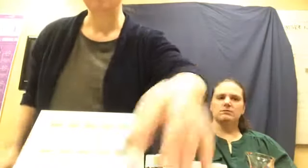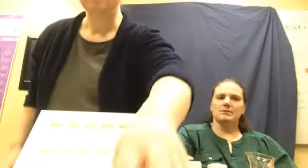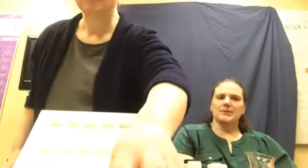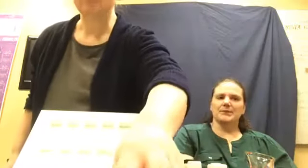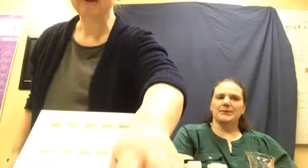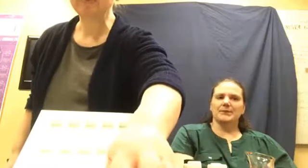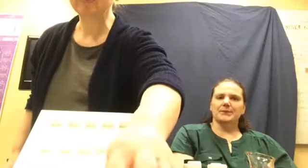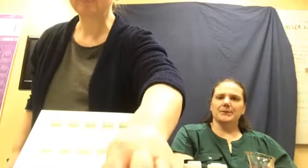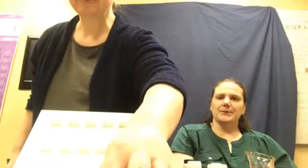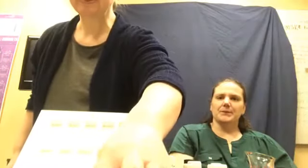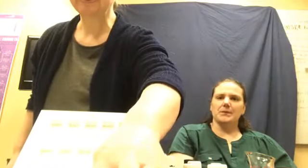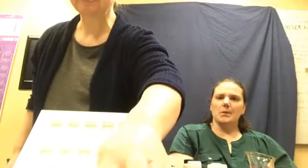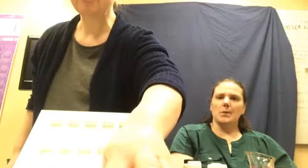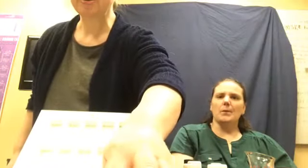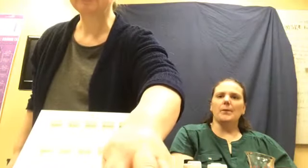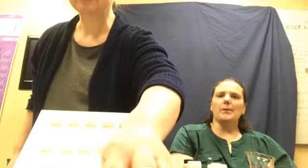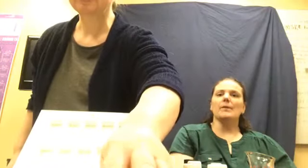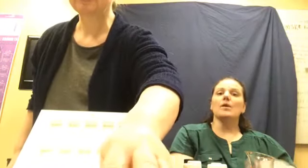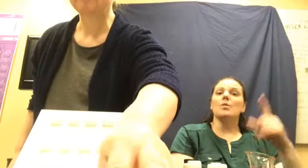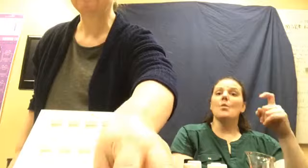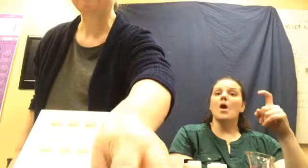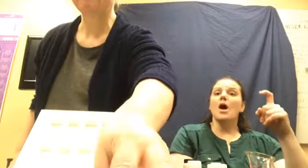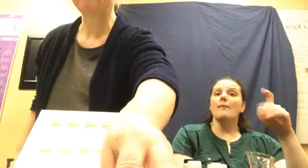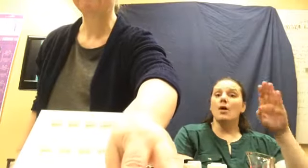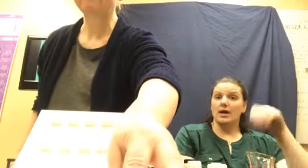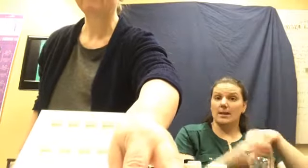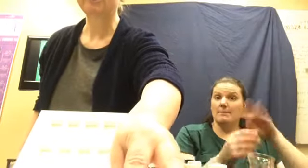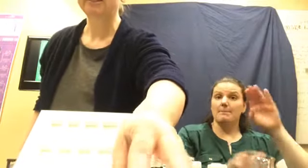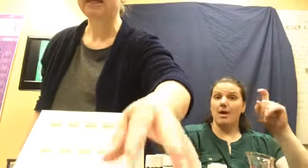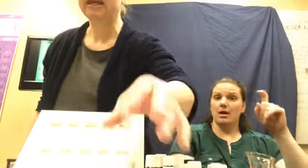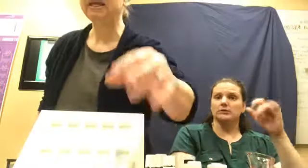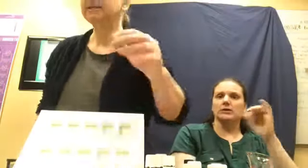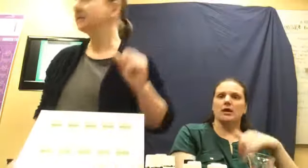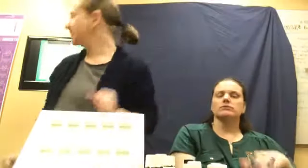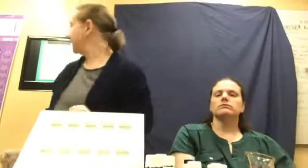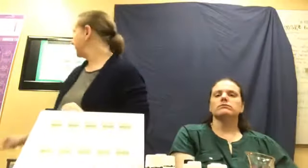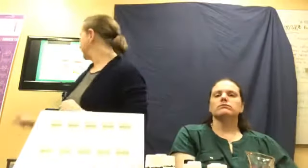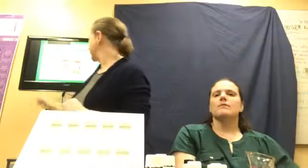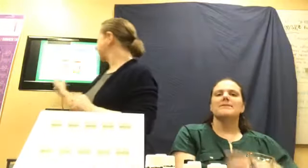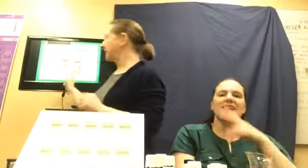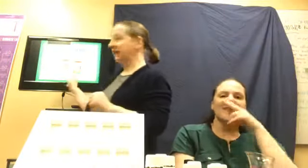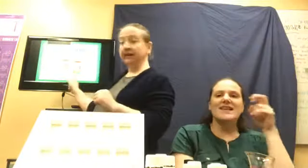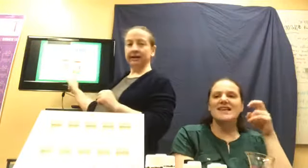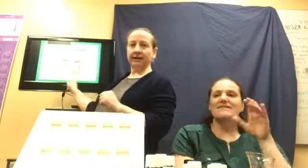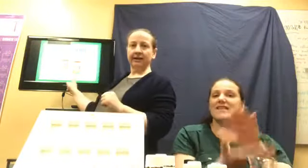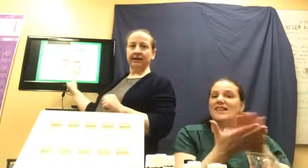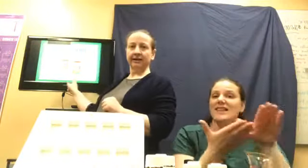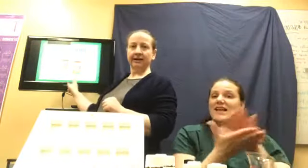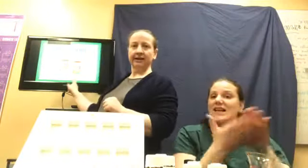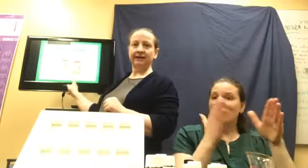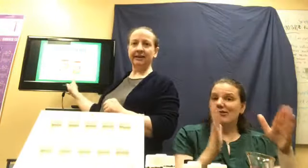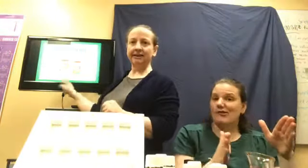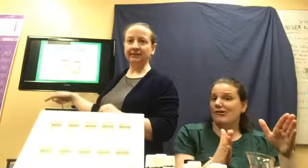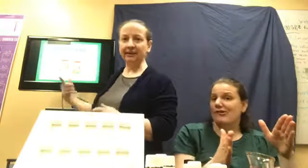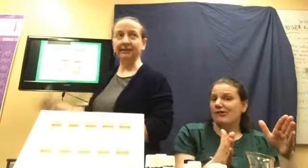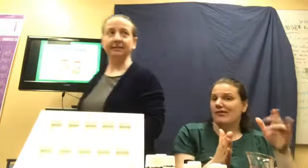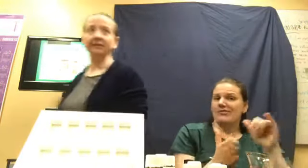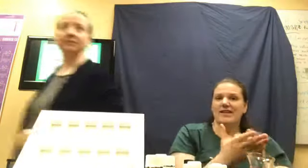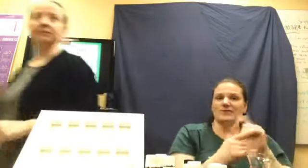So one more cool thing in the box is thieves cleaner that you can't see on the screen.